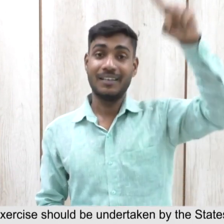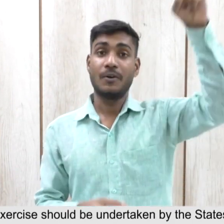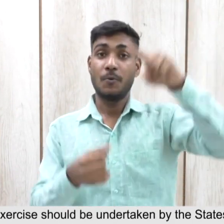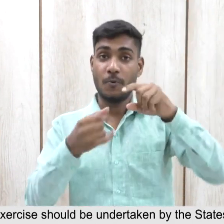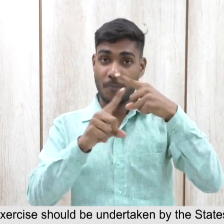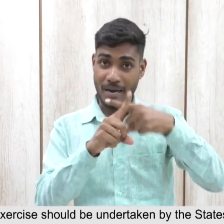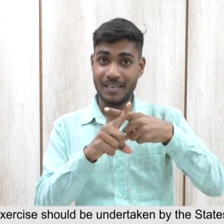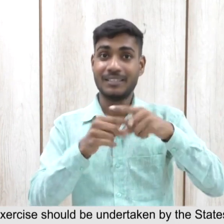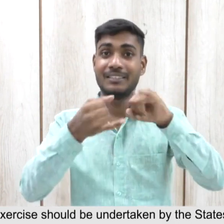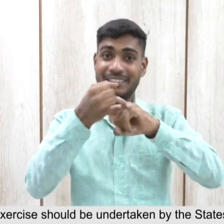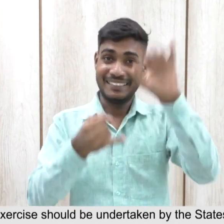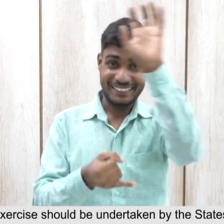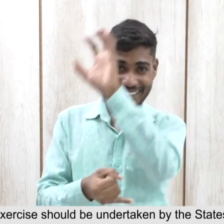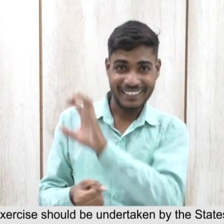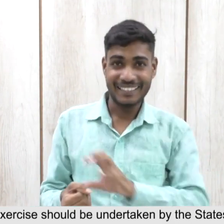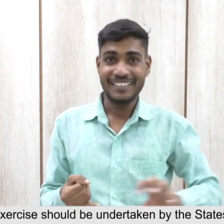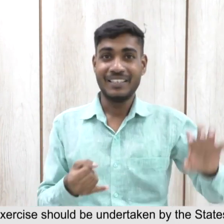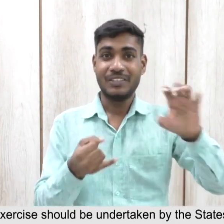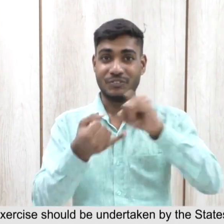by the state's union territories at their level.